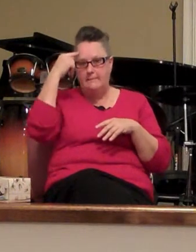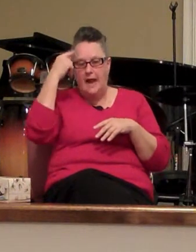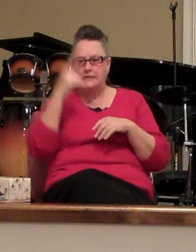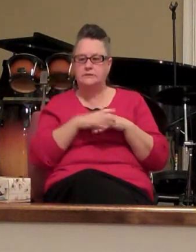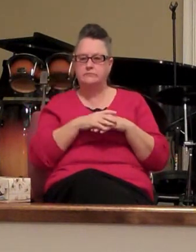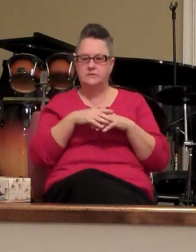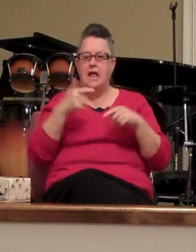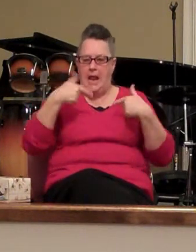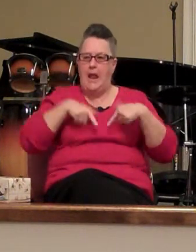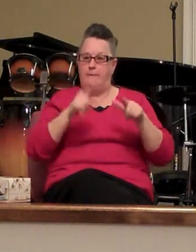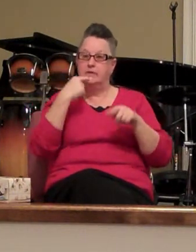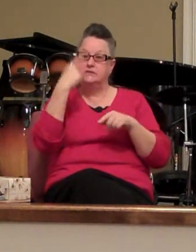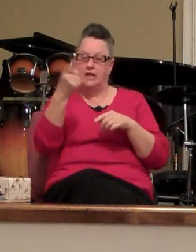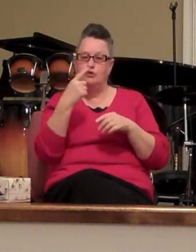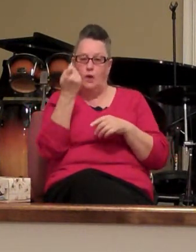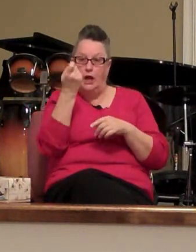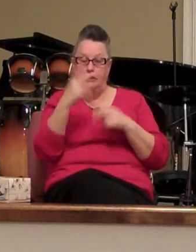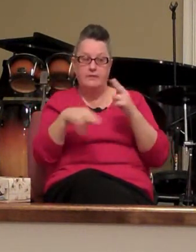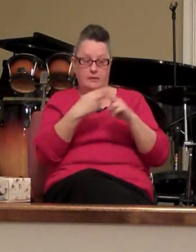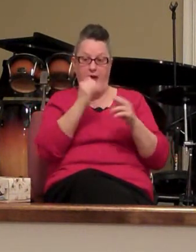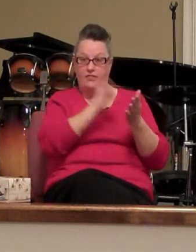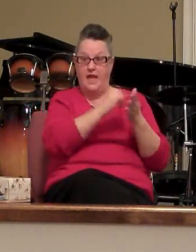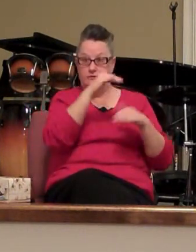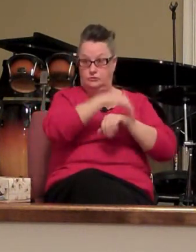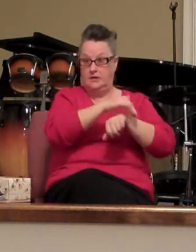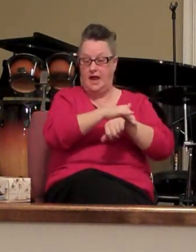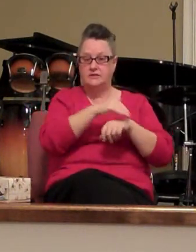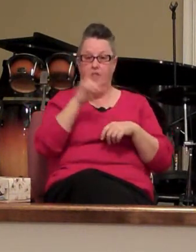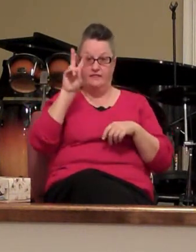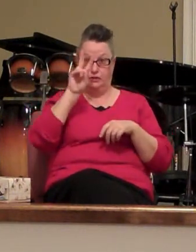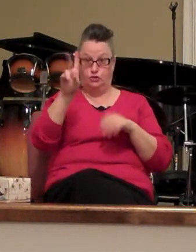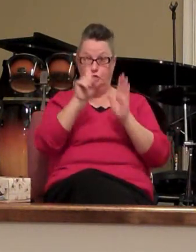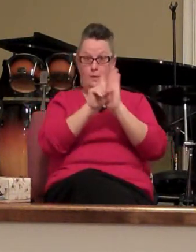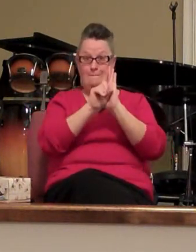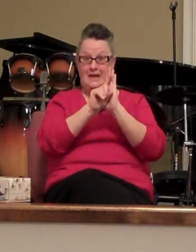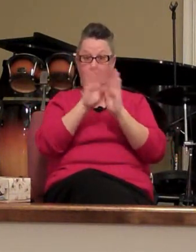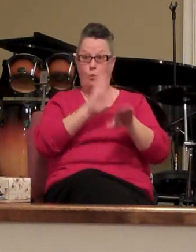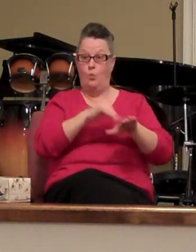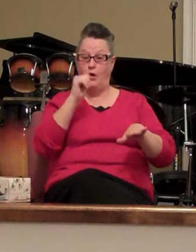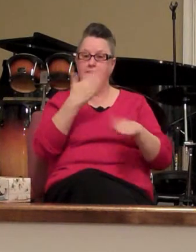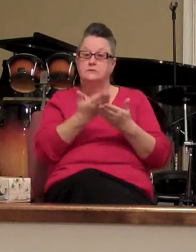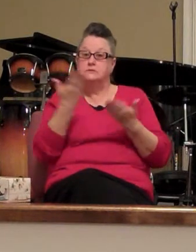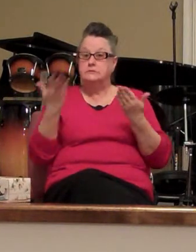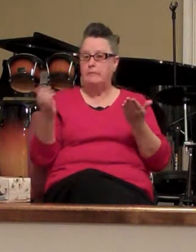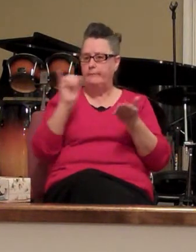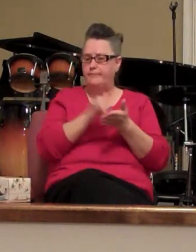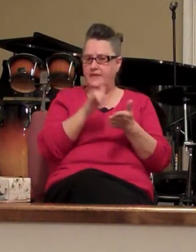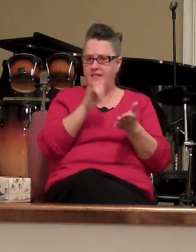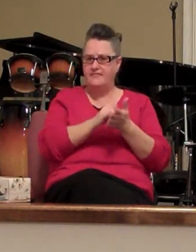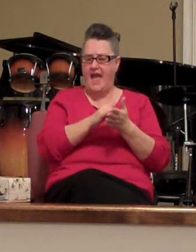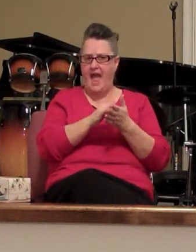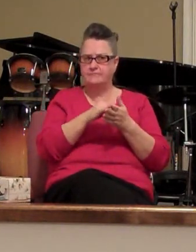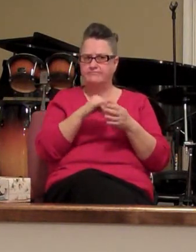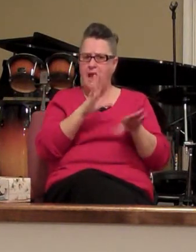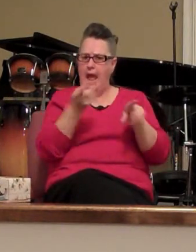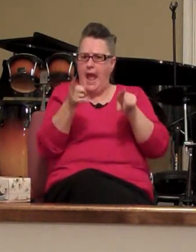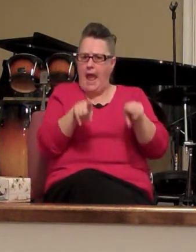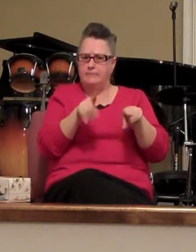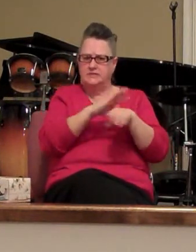me fill you in on a little bit of this tonight the two minute warning is something that takes place at the end of a certain